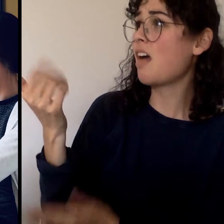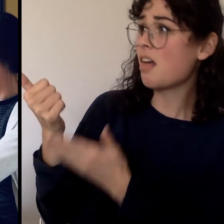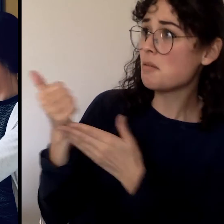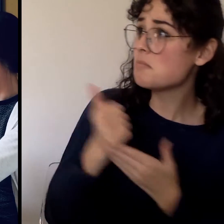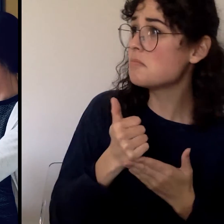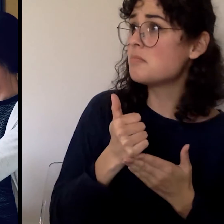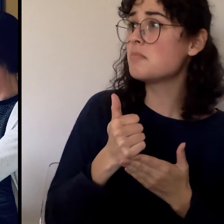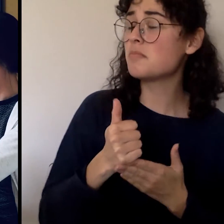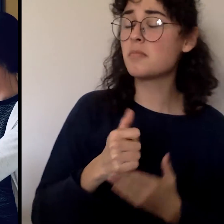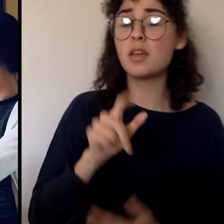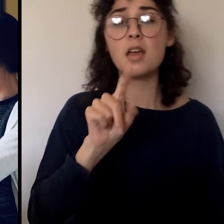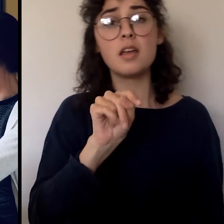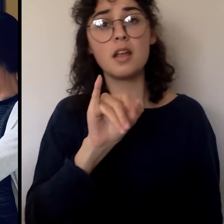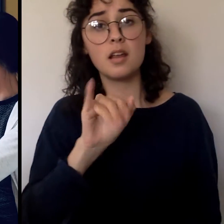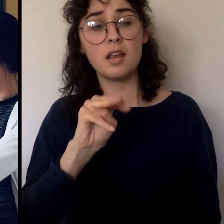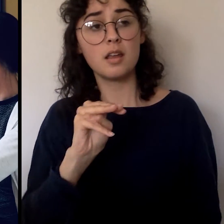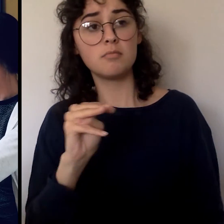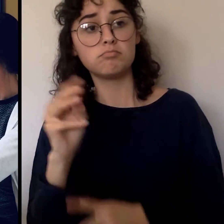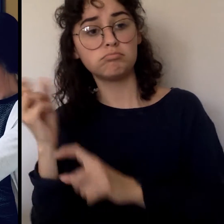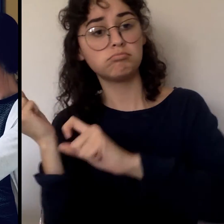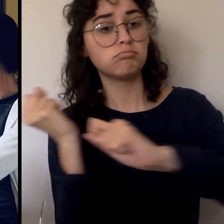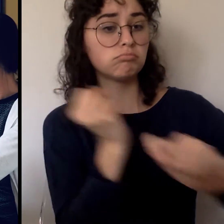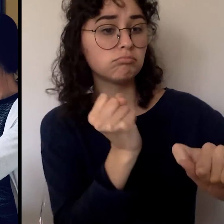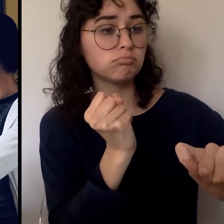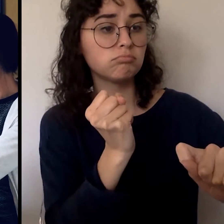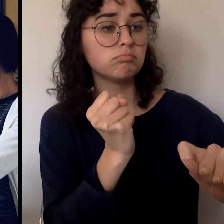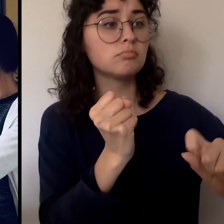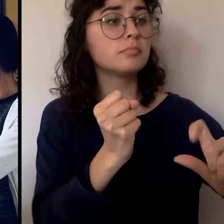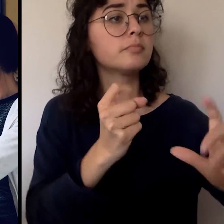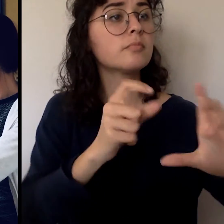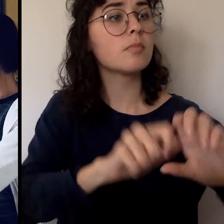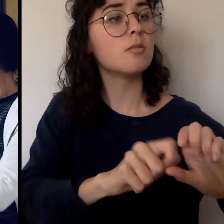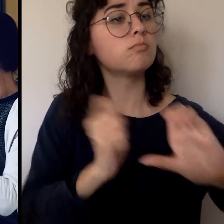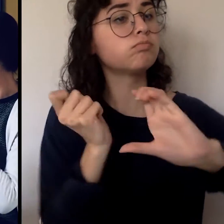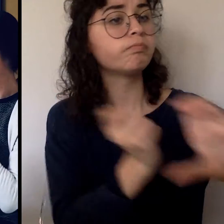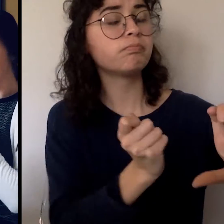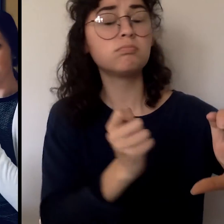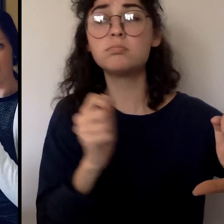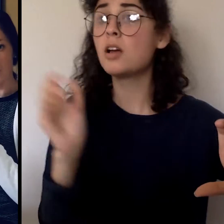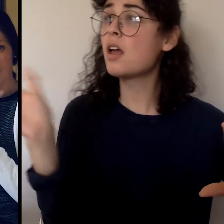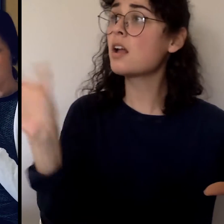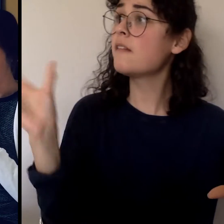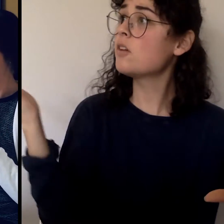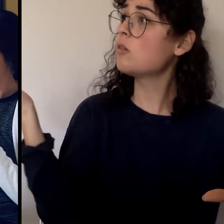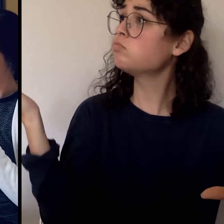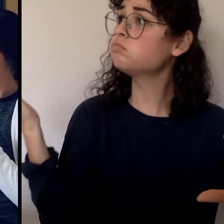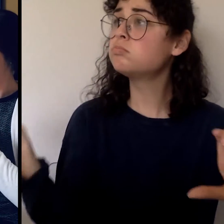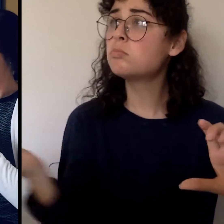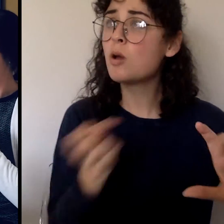tube out of the car and stuck it on the tire valve. Then he told Clifford to blow air through the tube.